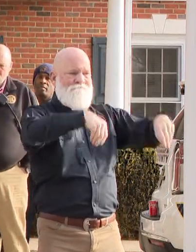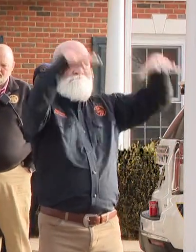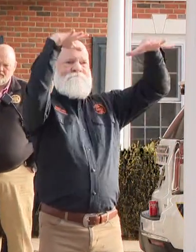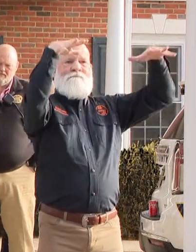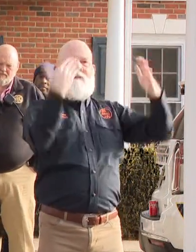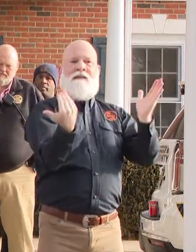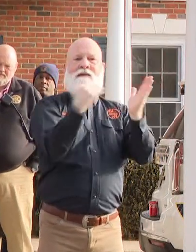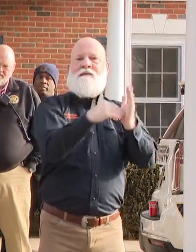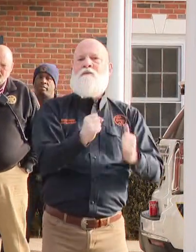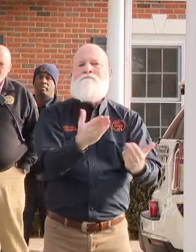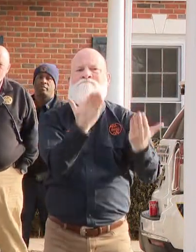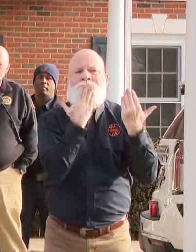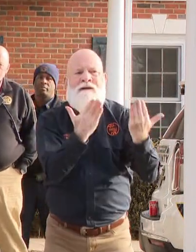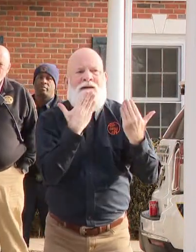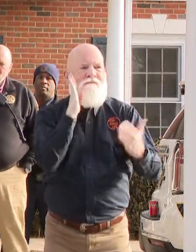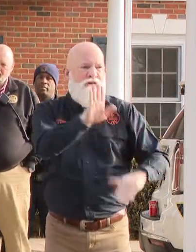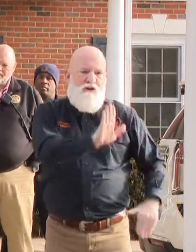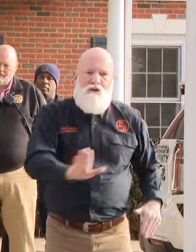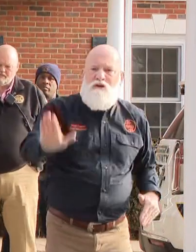thankful for all the support.